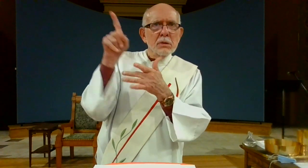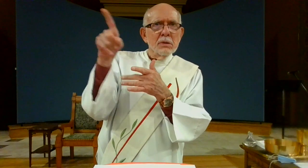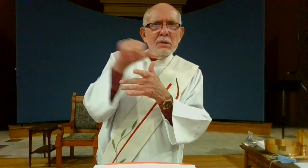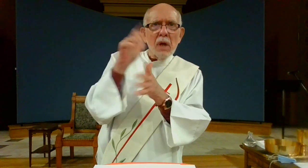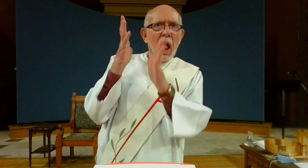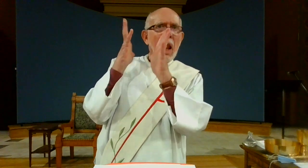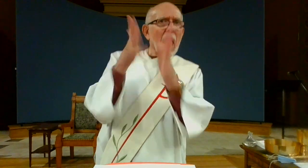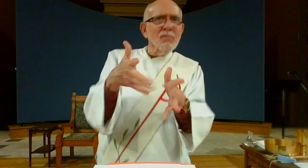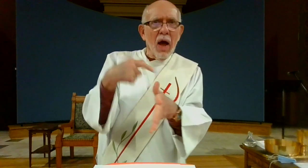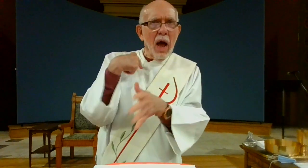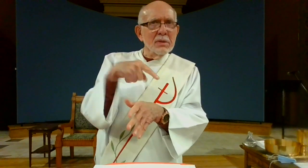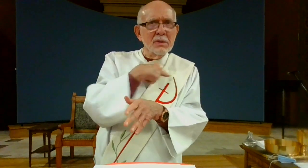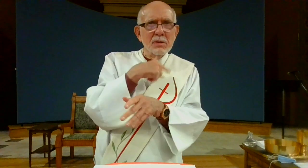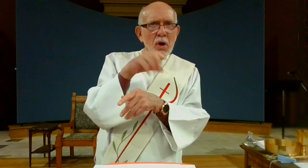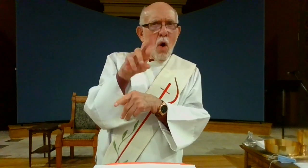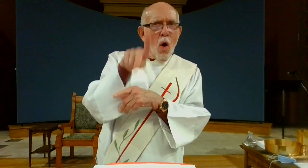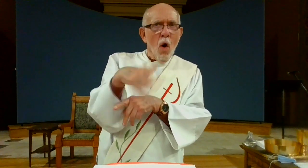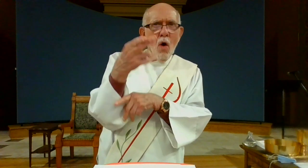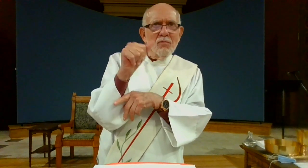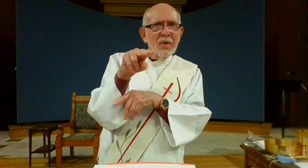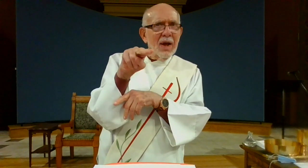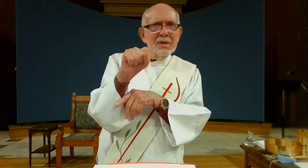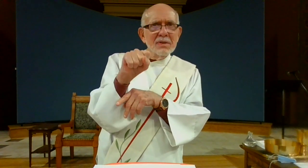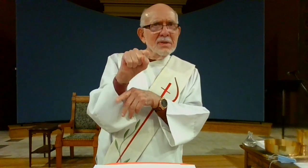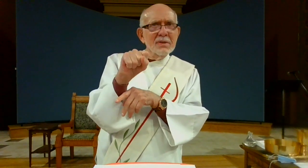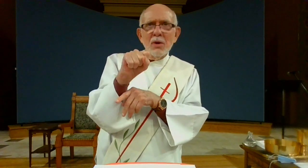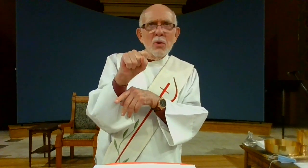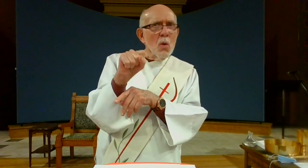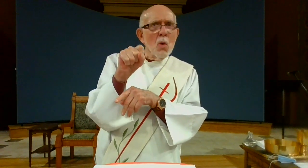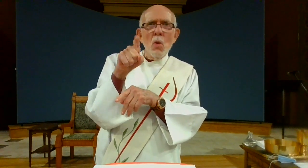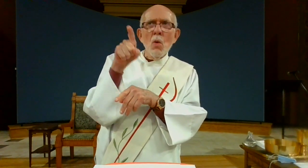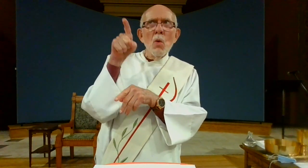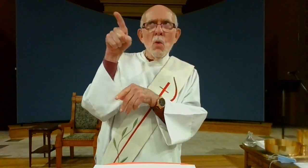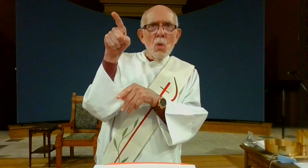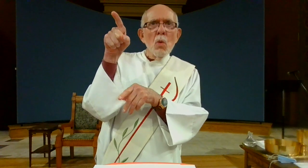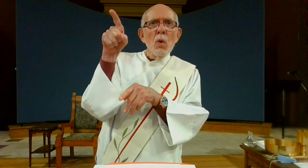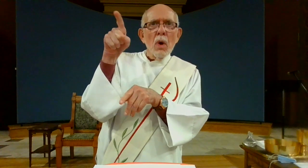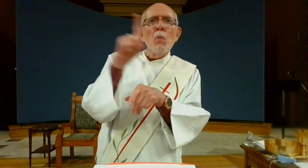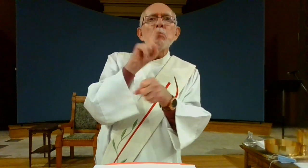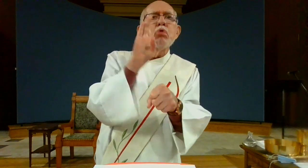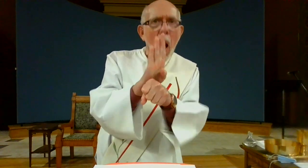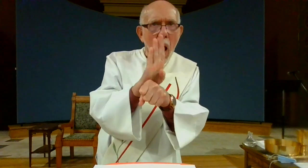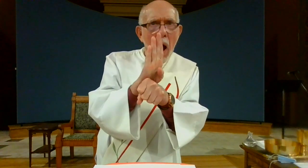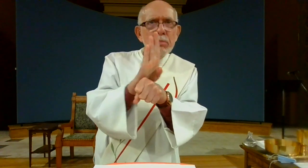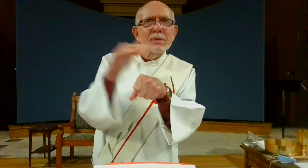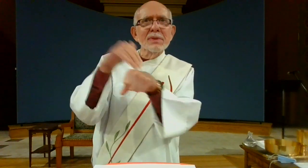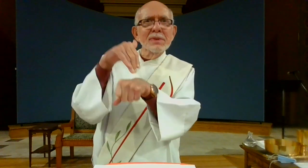And at this time we know that Jesus would not leave us orphans This is his comfort to us during this time